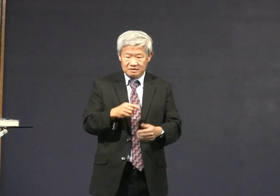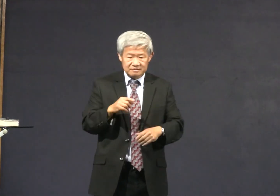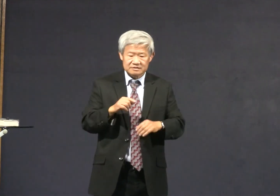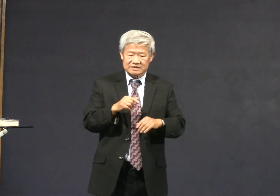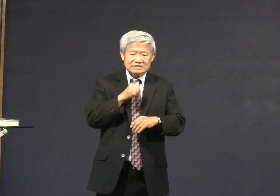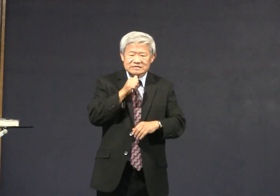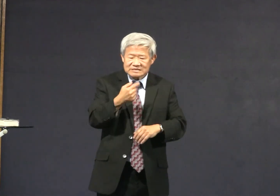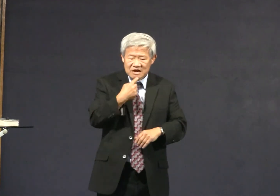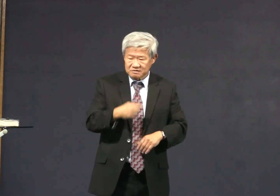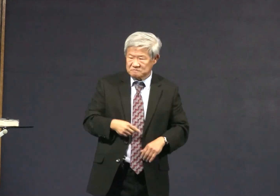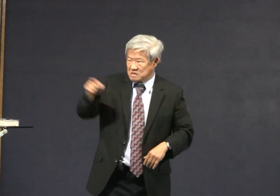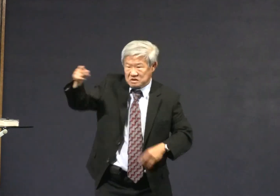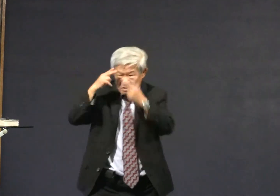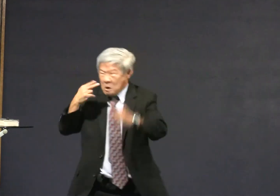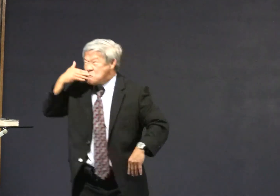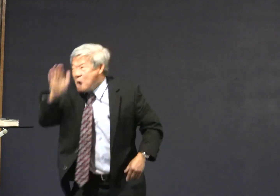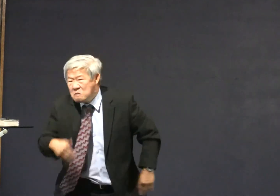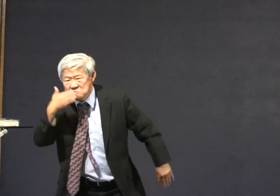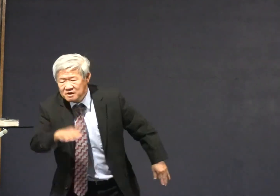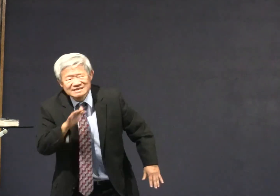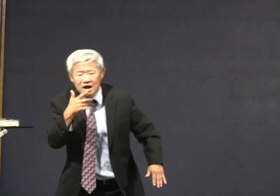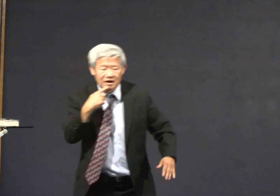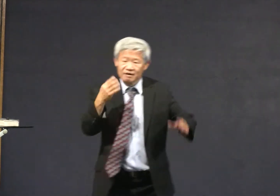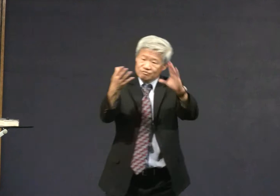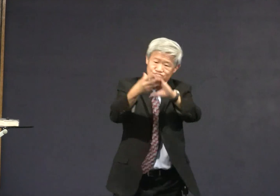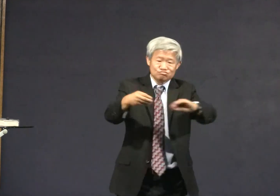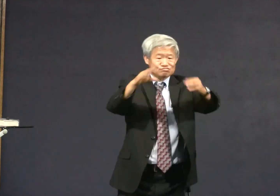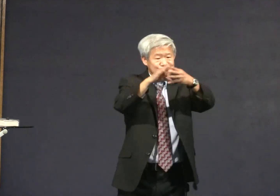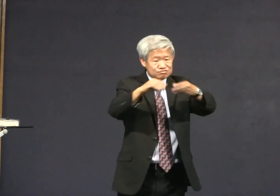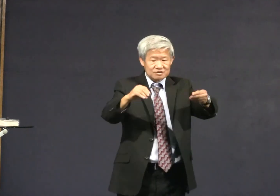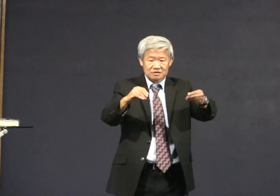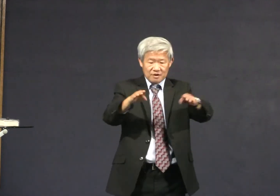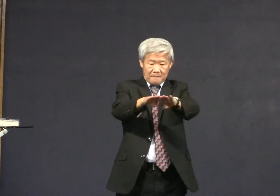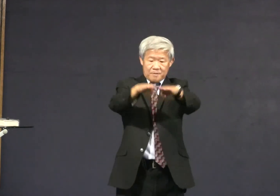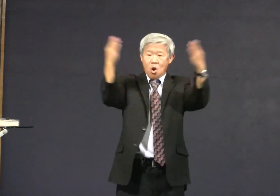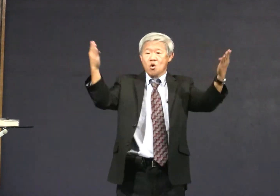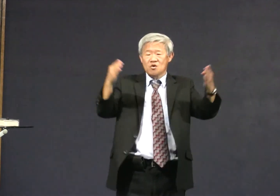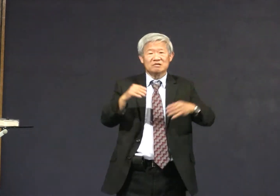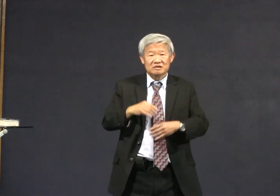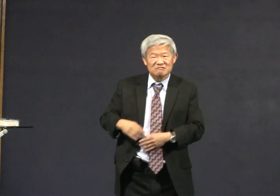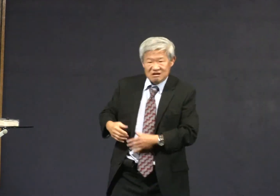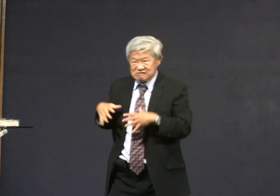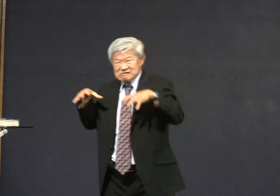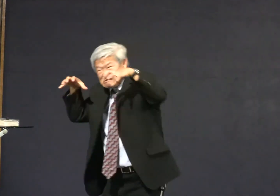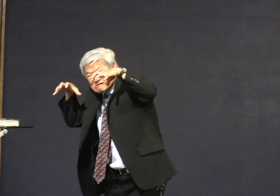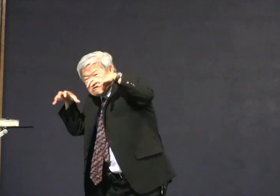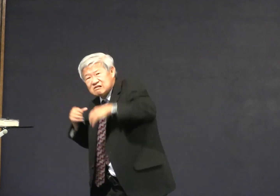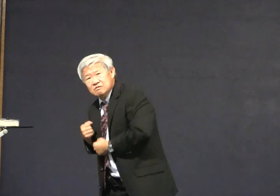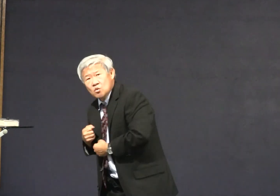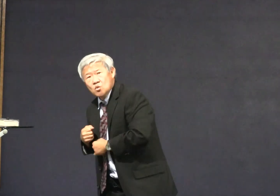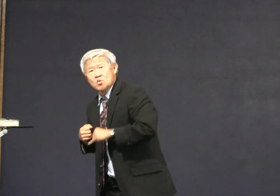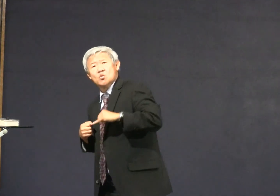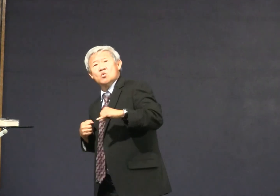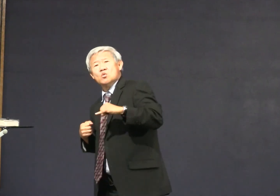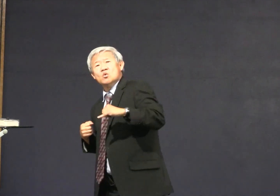can spread the gospel instead of just saying Halloween is bad Halloween is bad use it as an opening